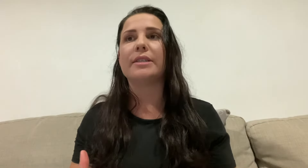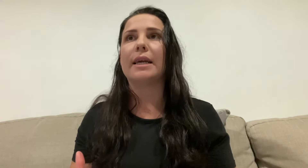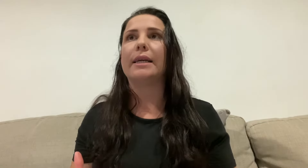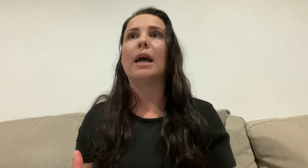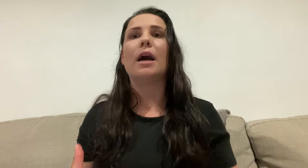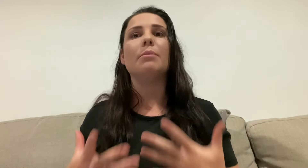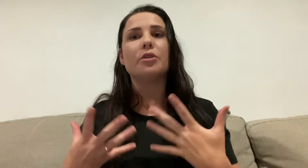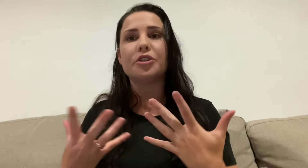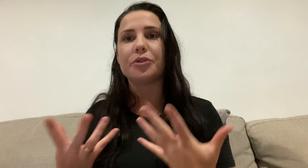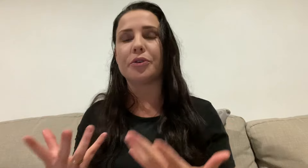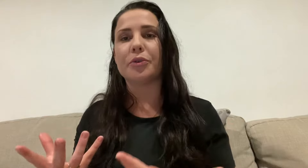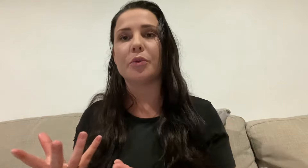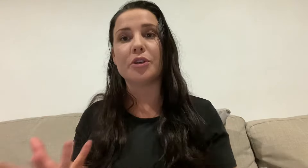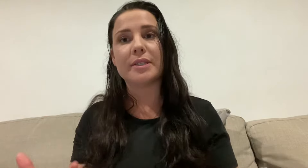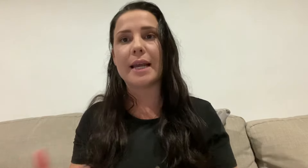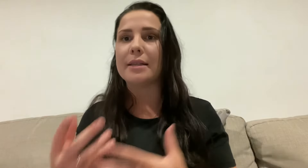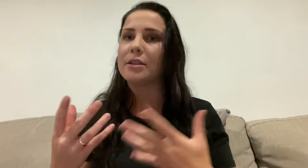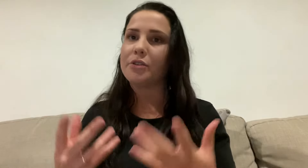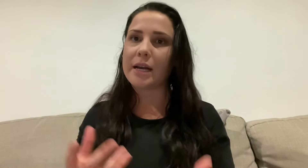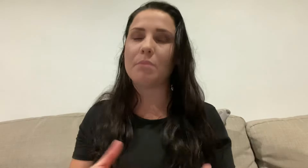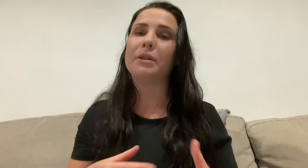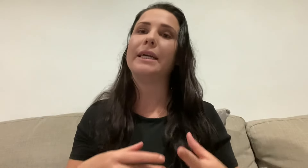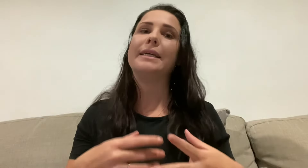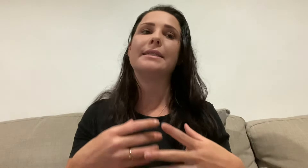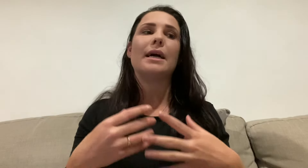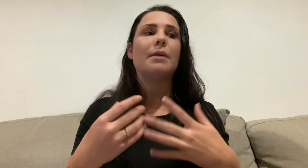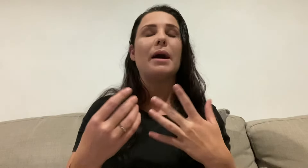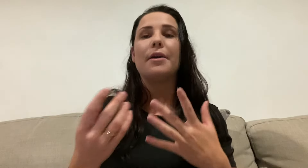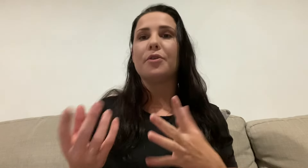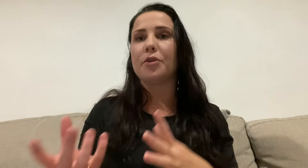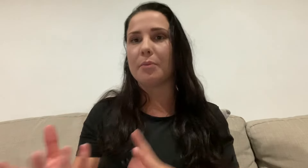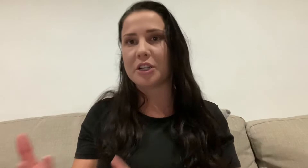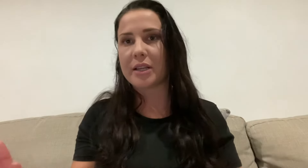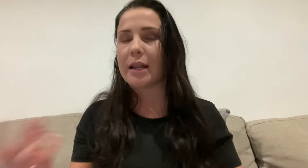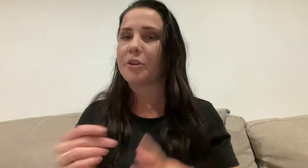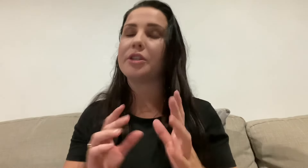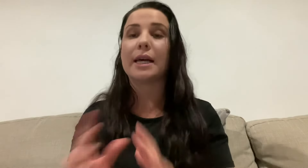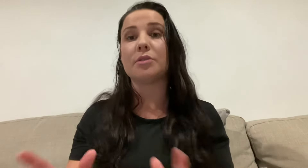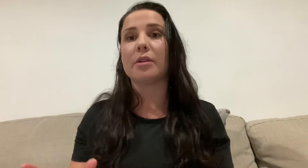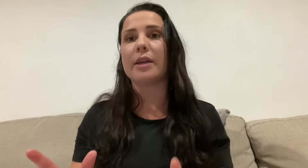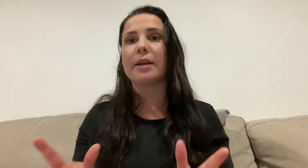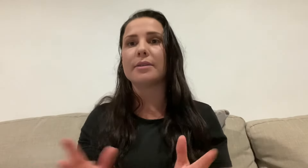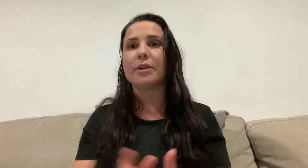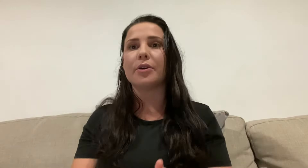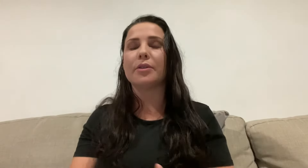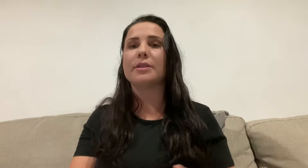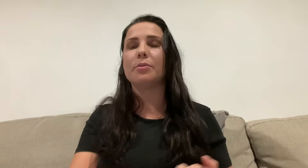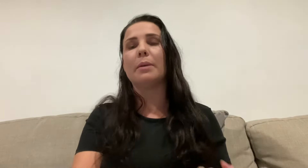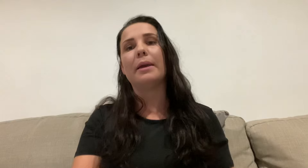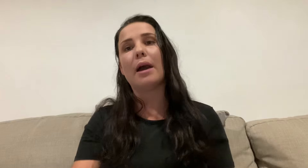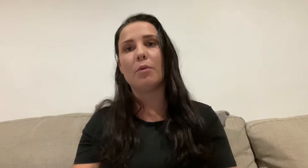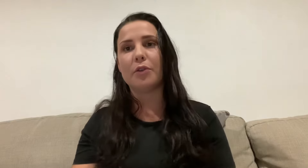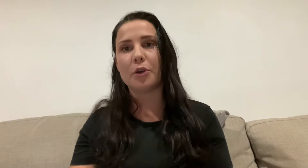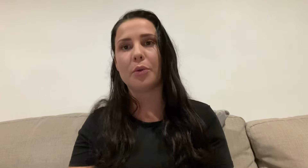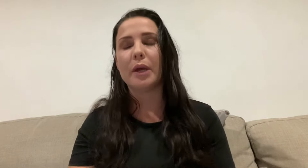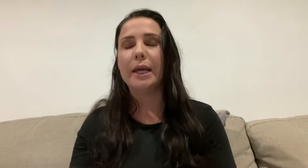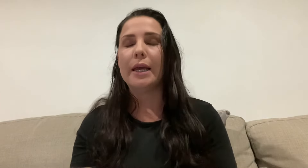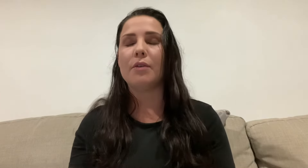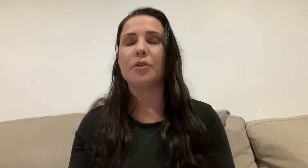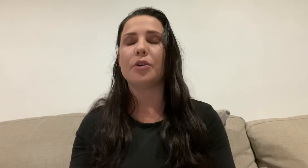saying, I'm not sure what you're saying. Slow down, please. I don't know much sign language, that sort of thing. So this will be a big help for you if you're not